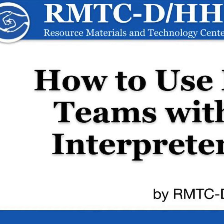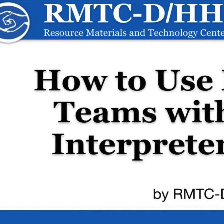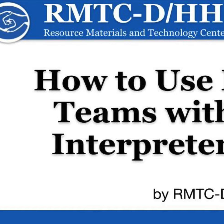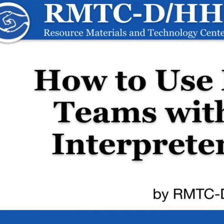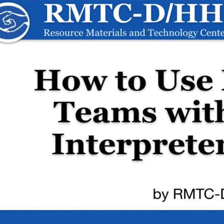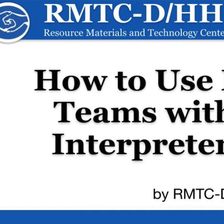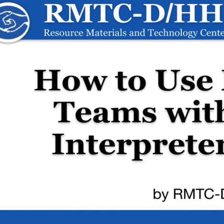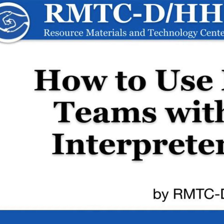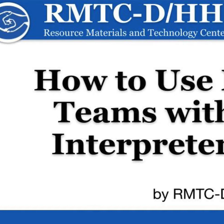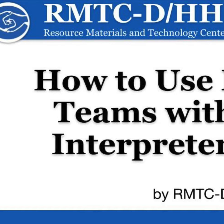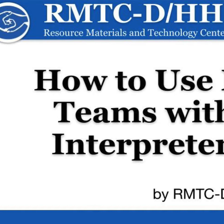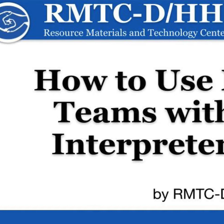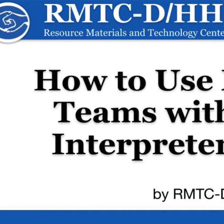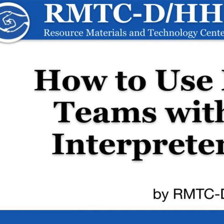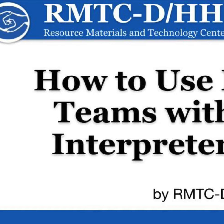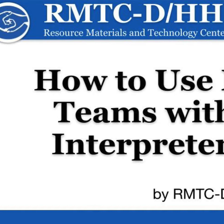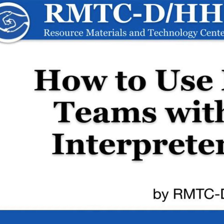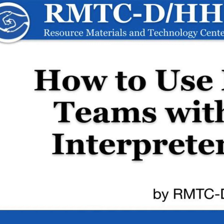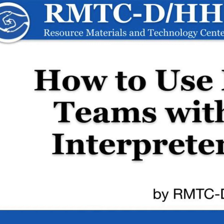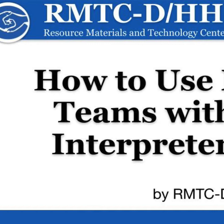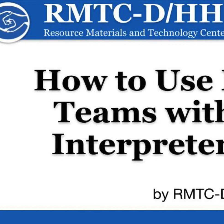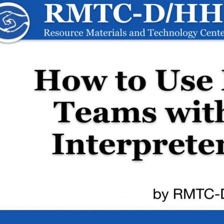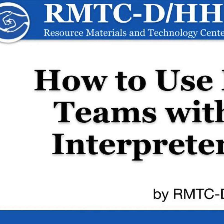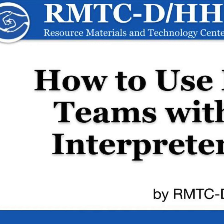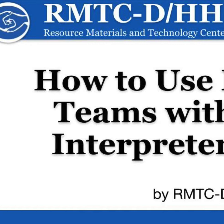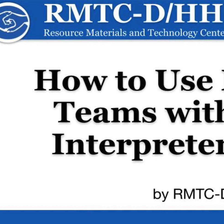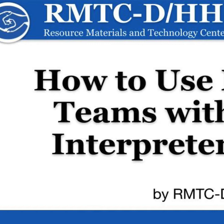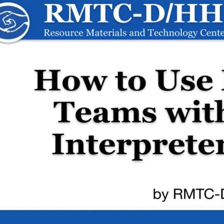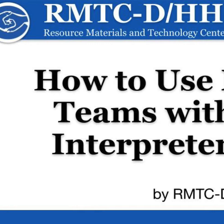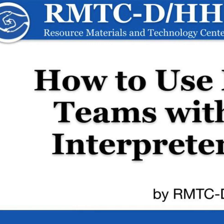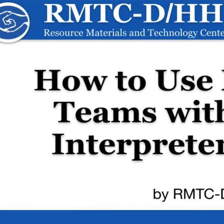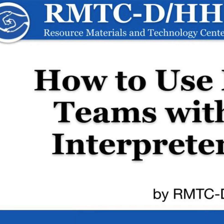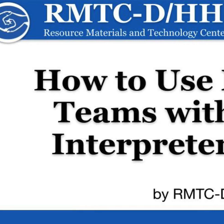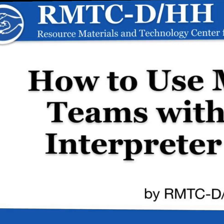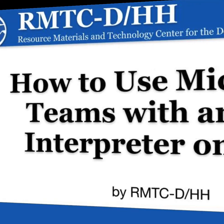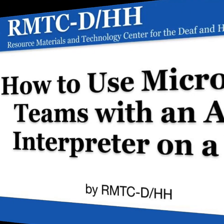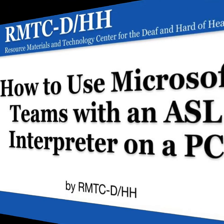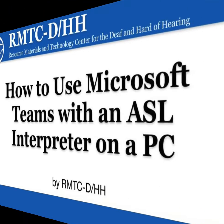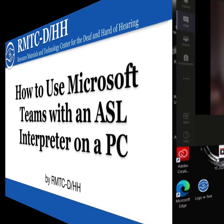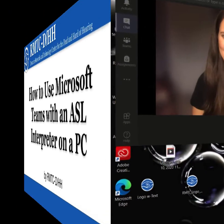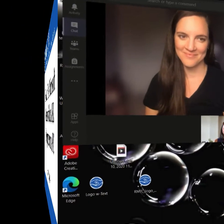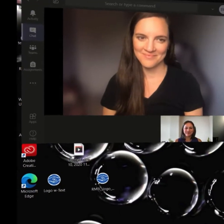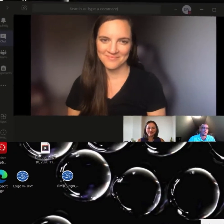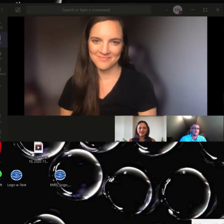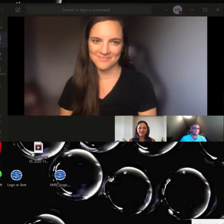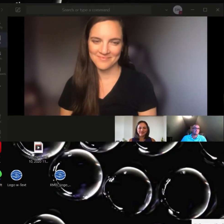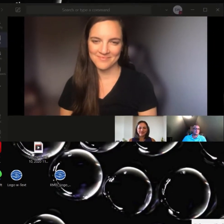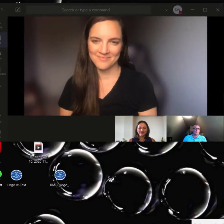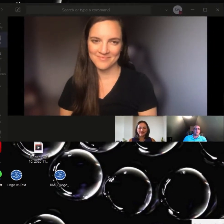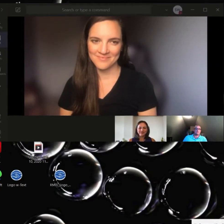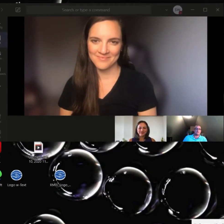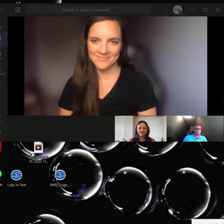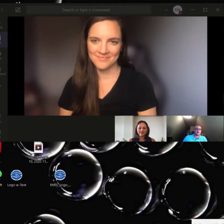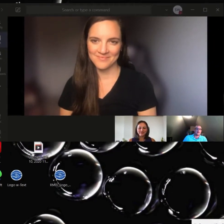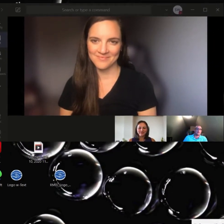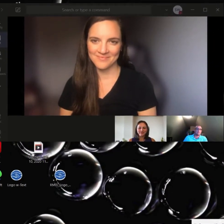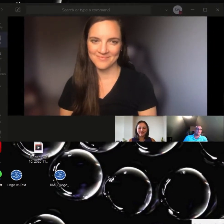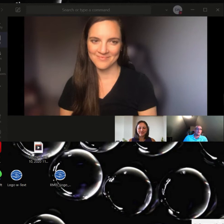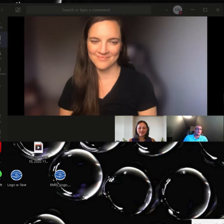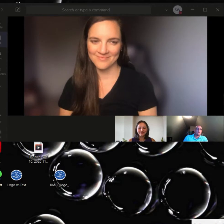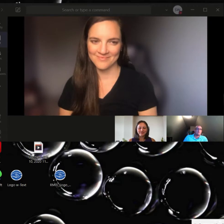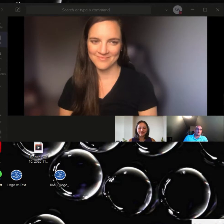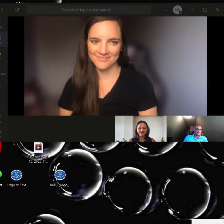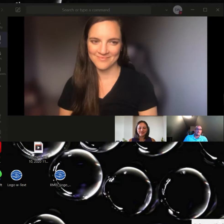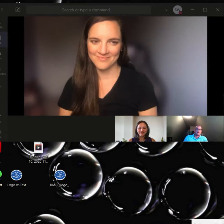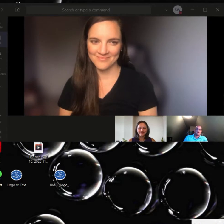with an ASL interpreter for a student who is deaf and hard of hearing in their virtual environment. Let's get started. Okay, so I'm in Teams right now.